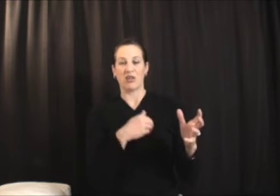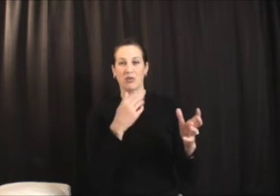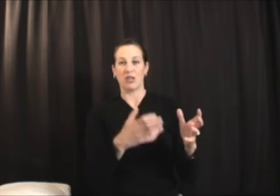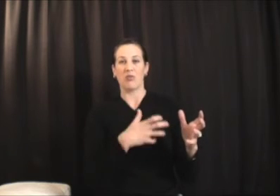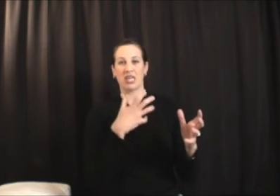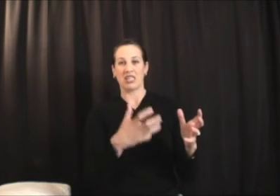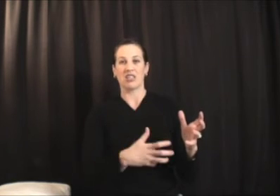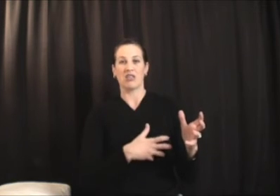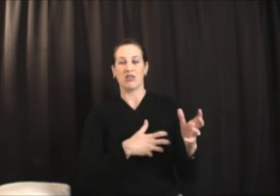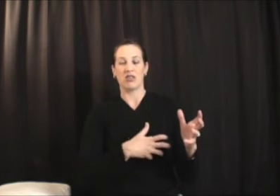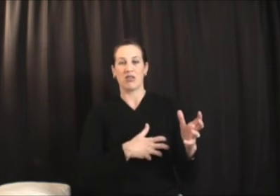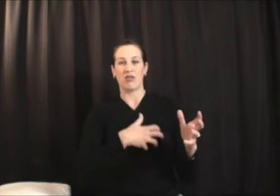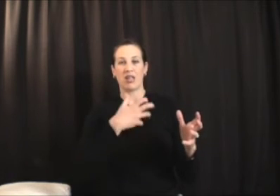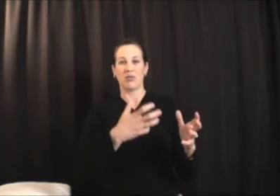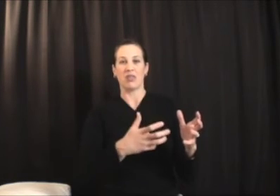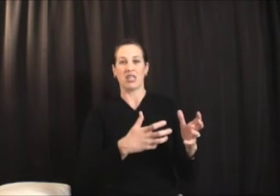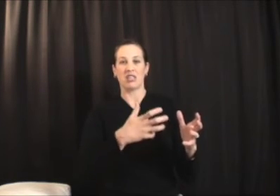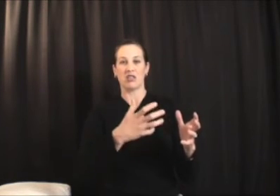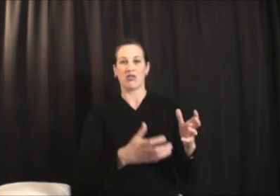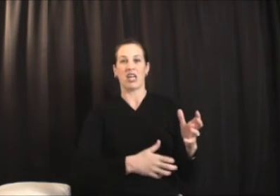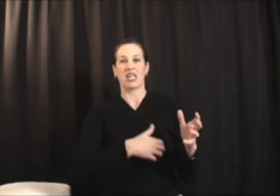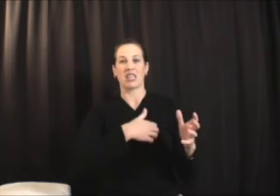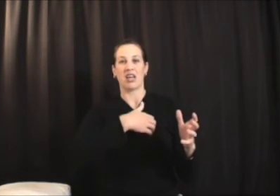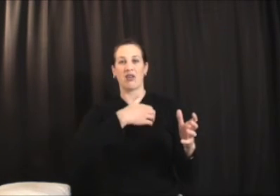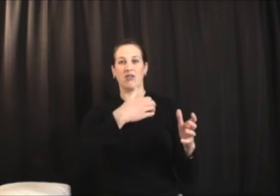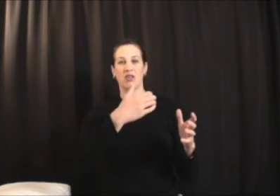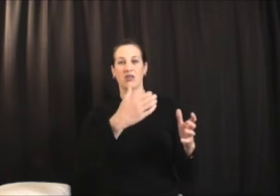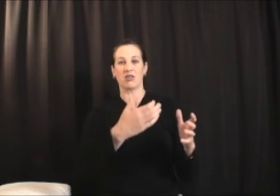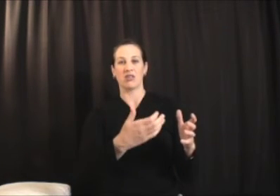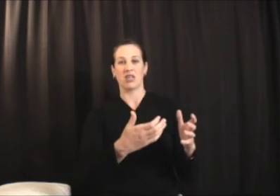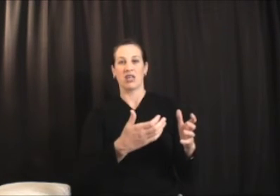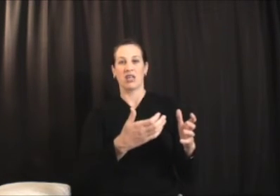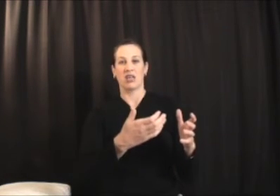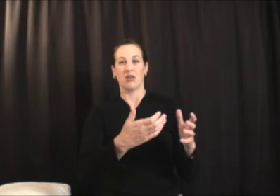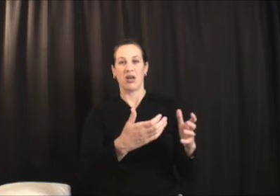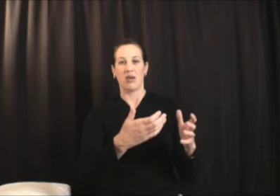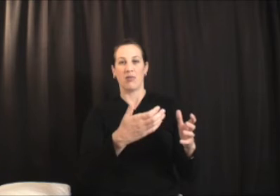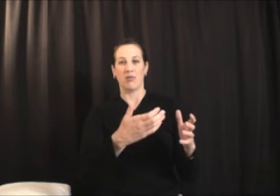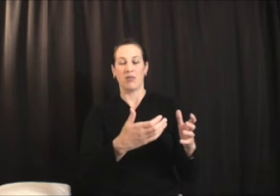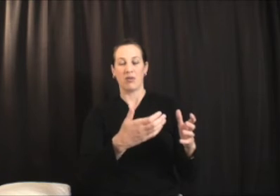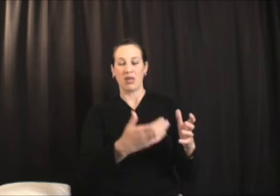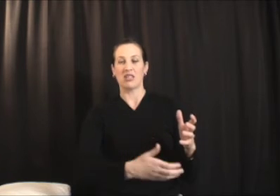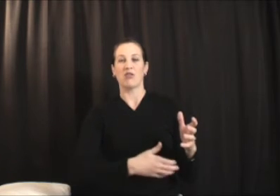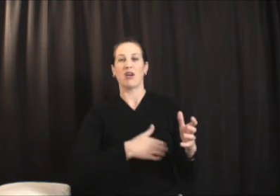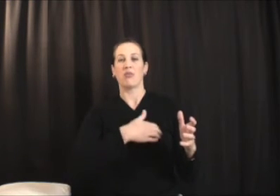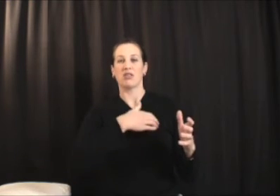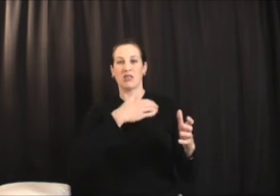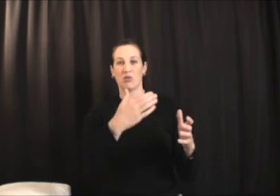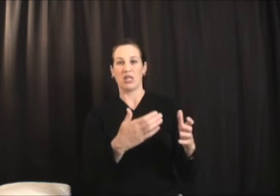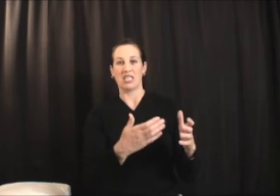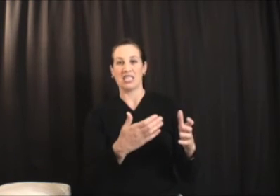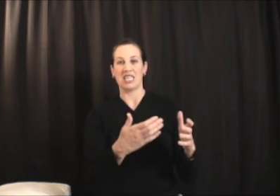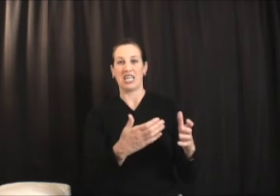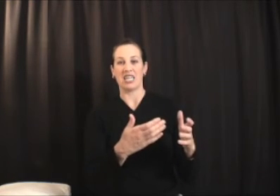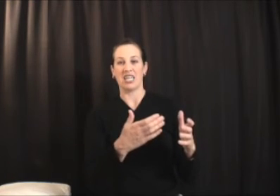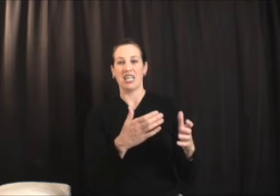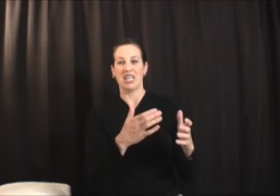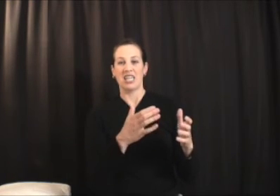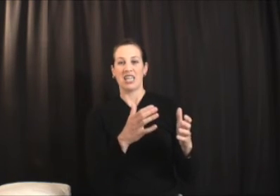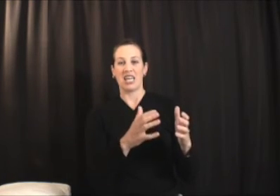can really begin to develop the strength of those the muscle fibers as well as the tendon. Then